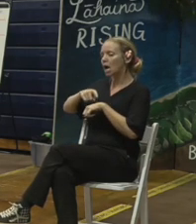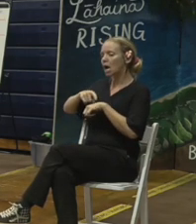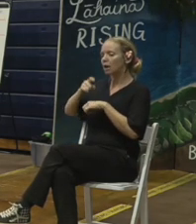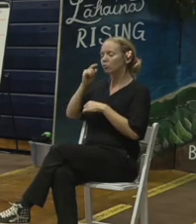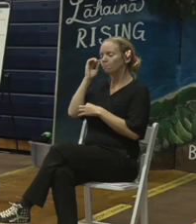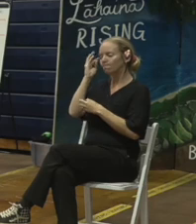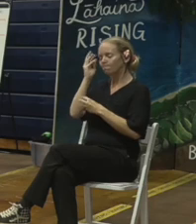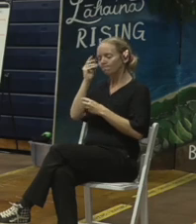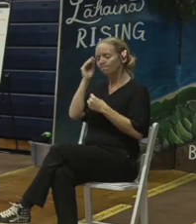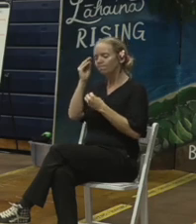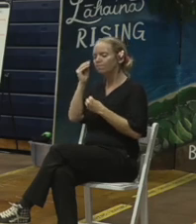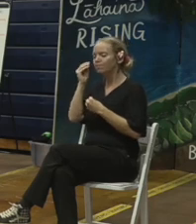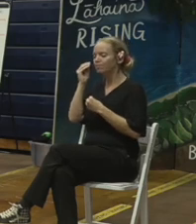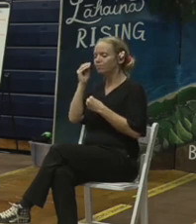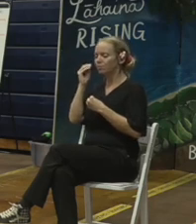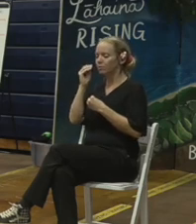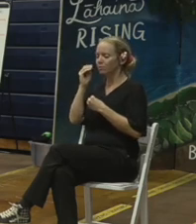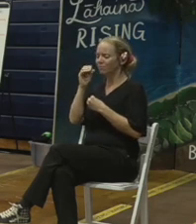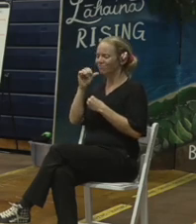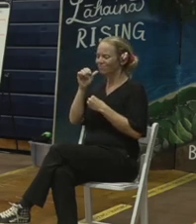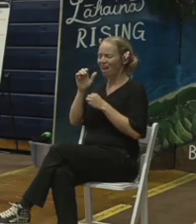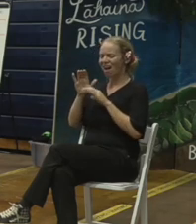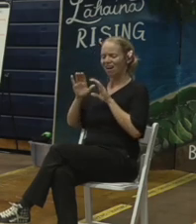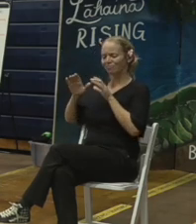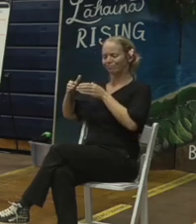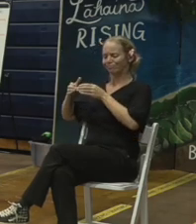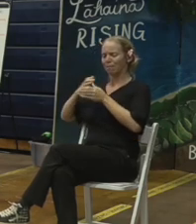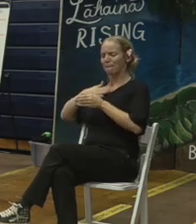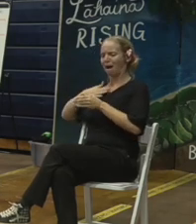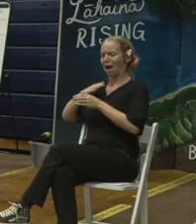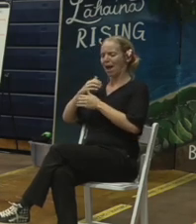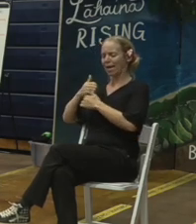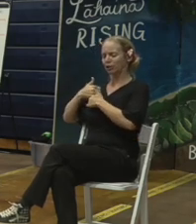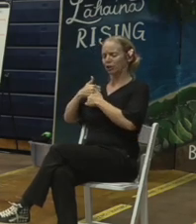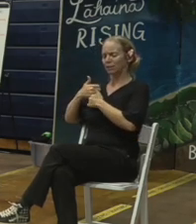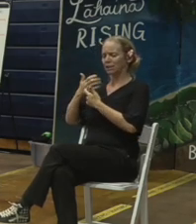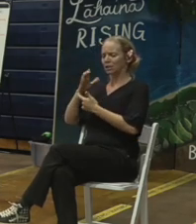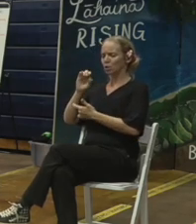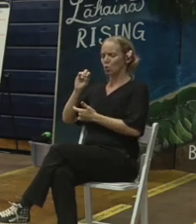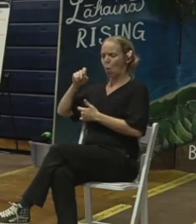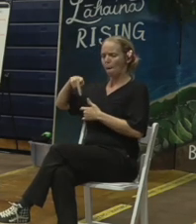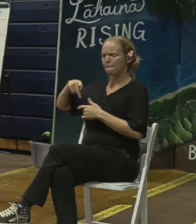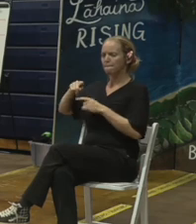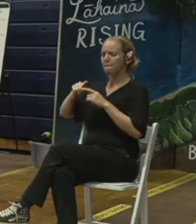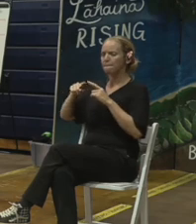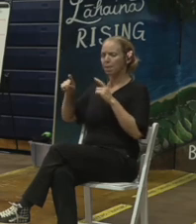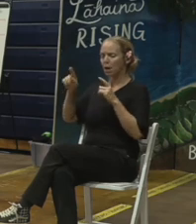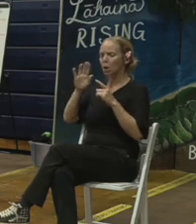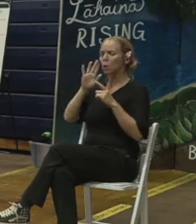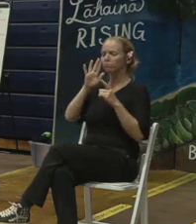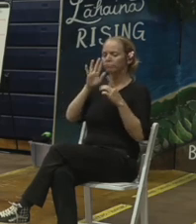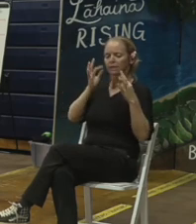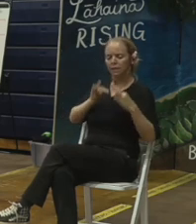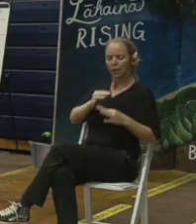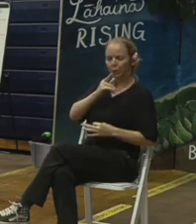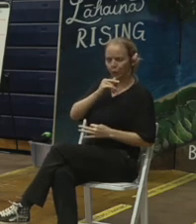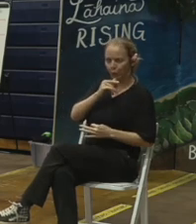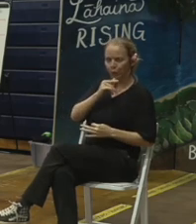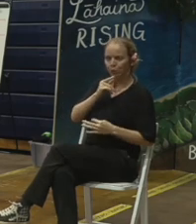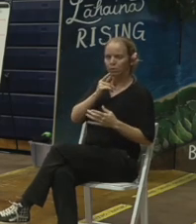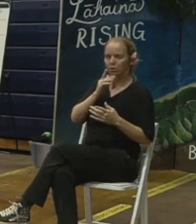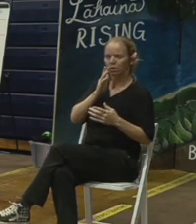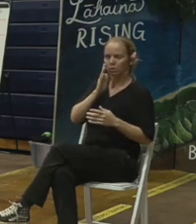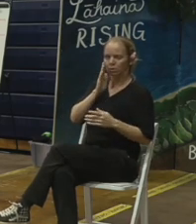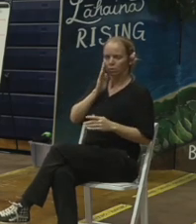won't be made by the Corps of Engineers or the folks on the that are doing the debris removal they will be made by those officials that